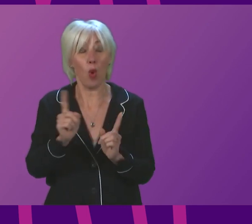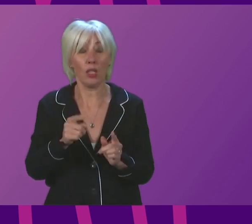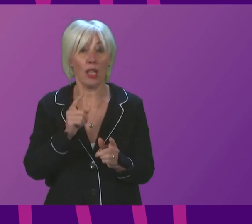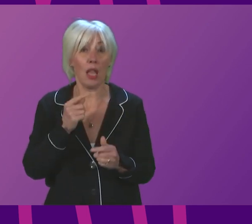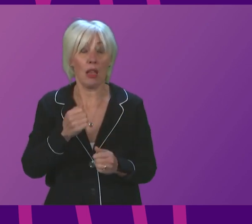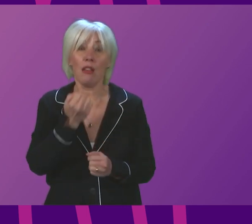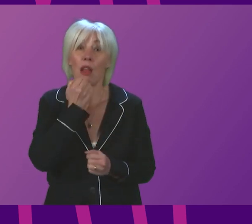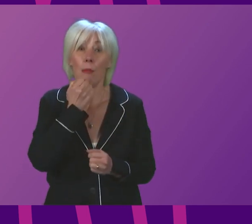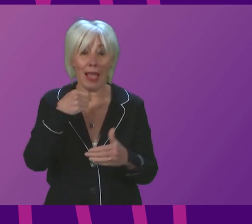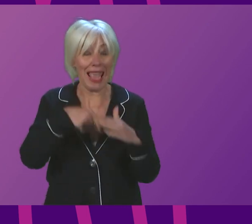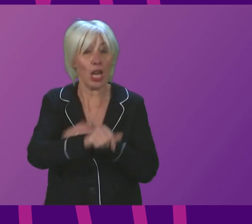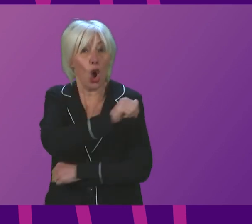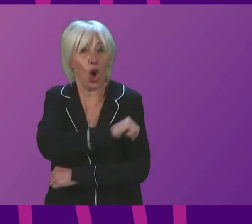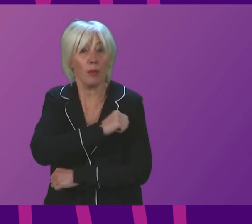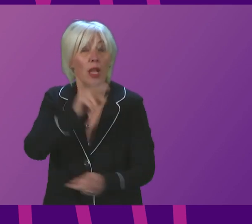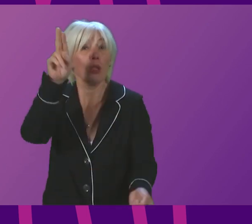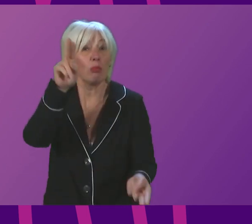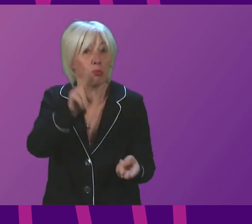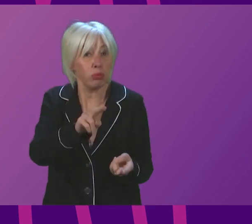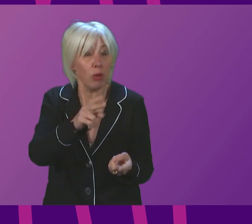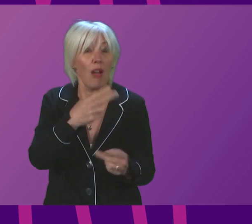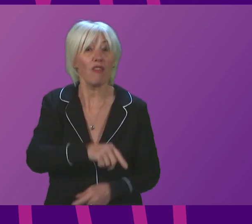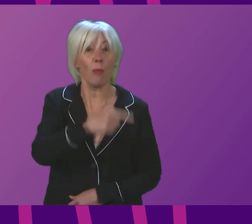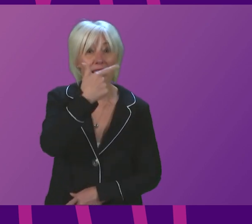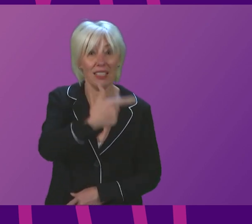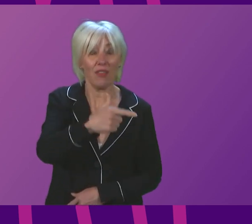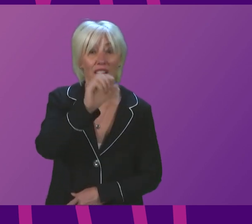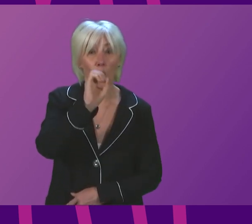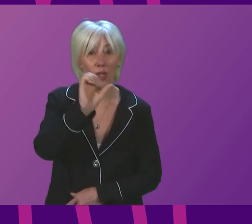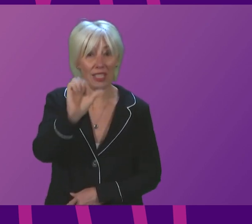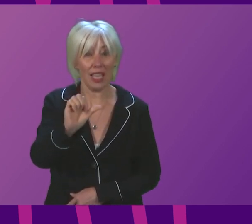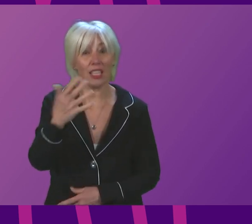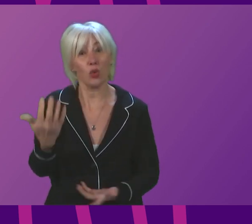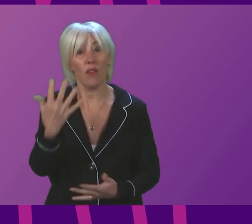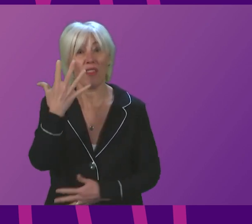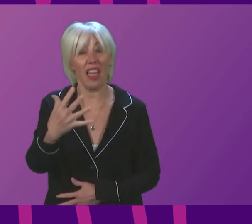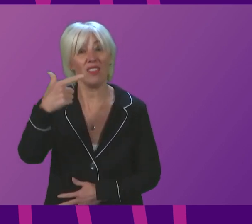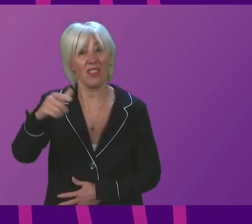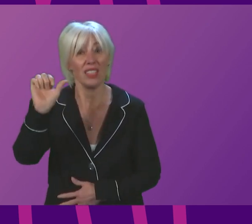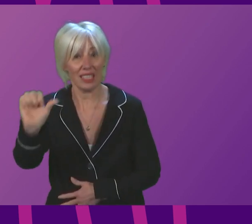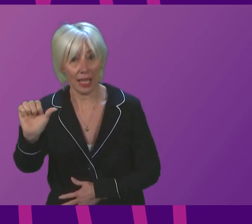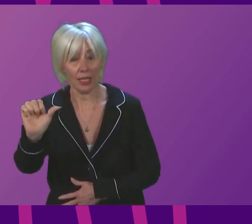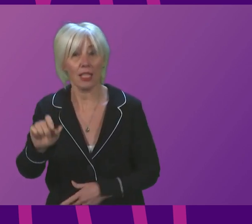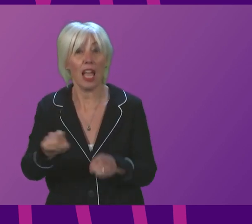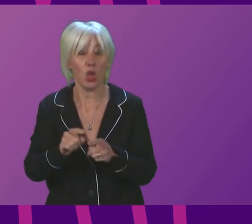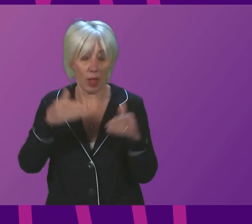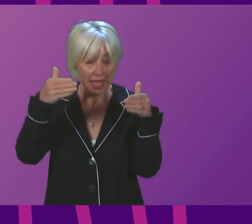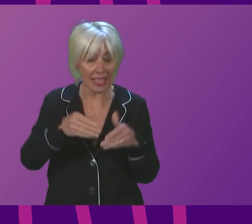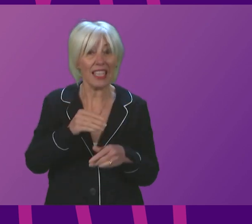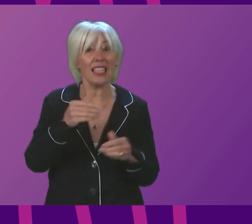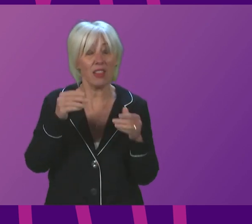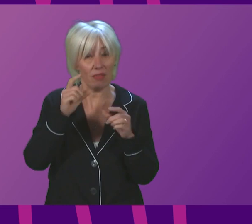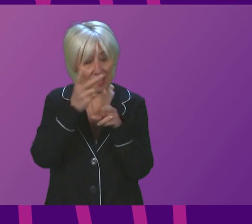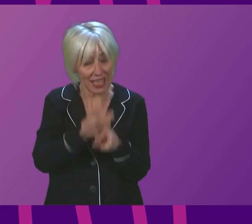COVID has fallen further in the past week from 706 to 576. And so has the number in intensive care from